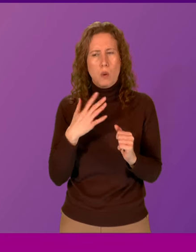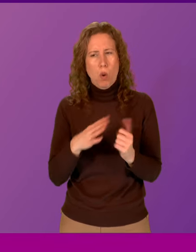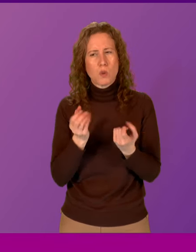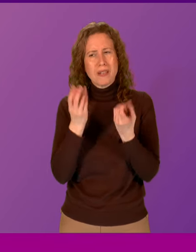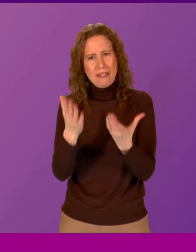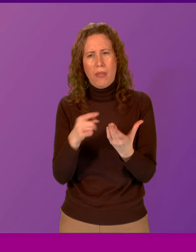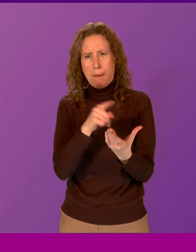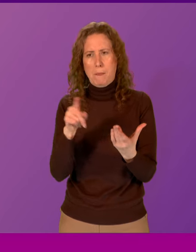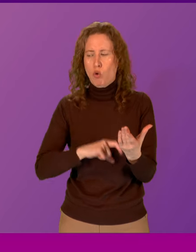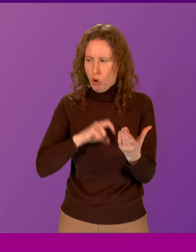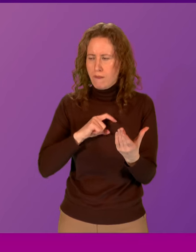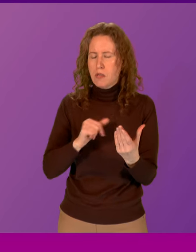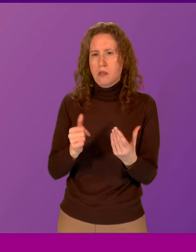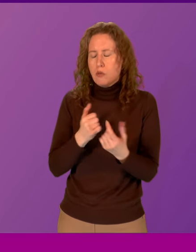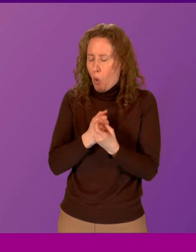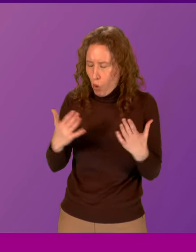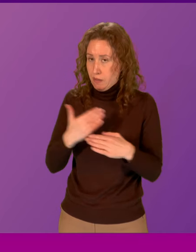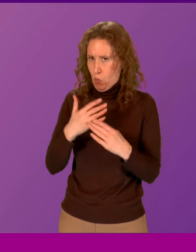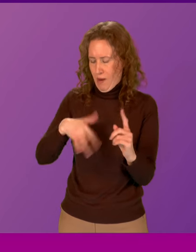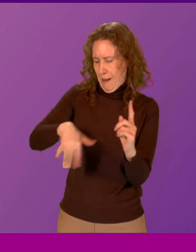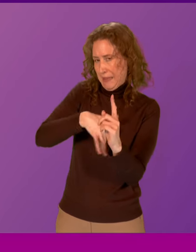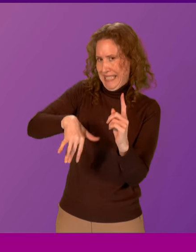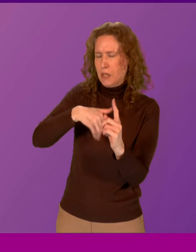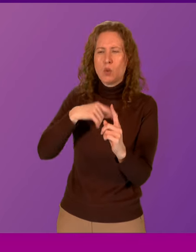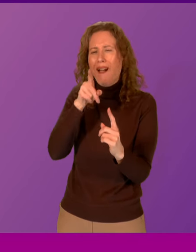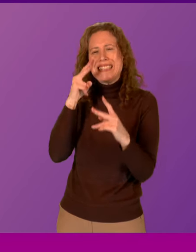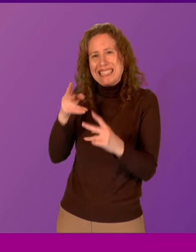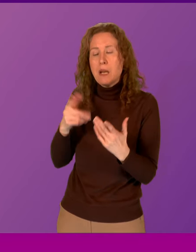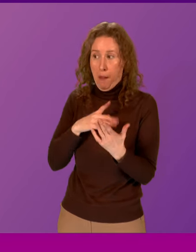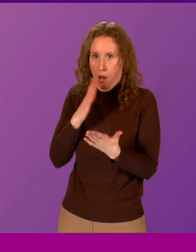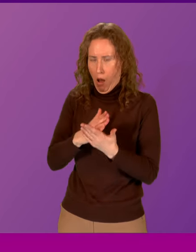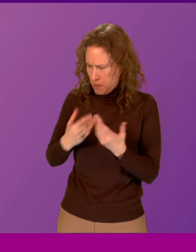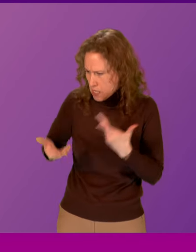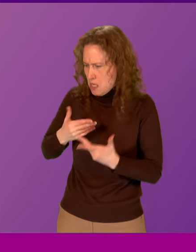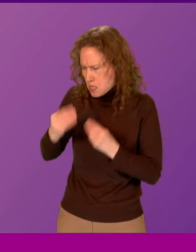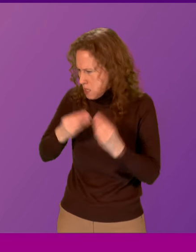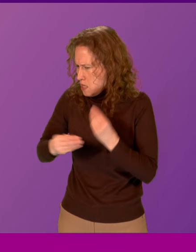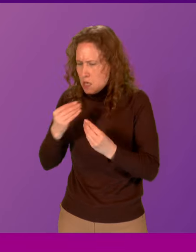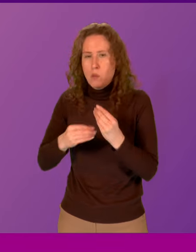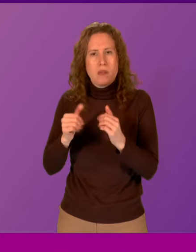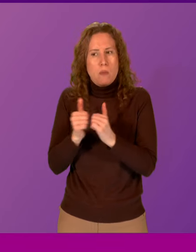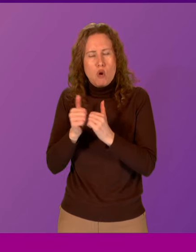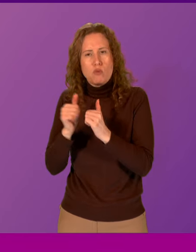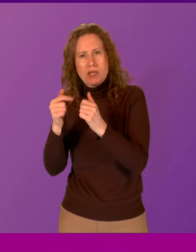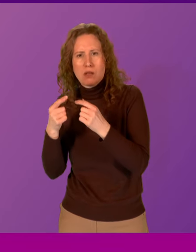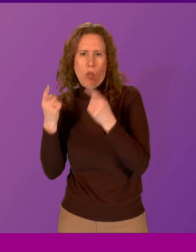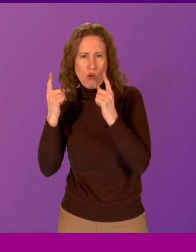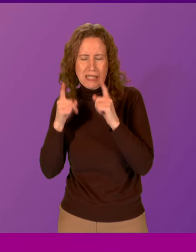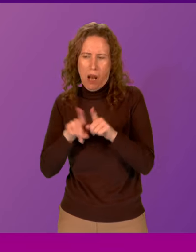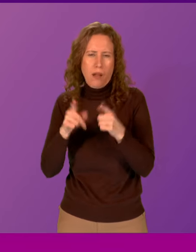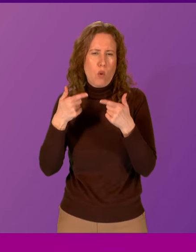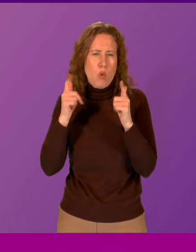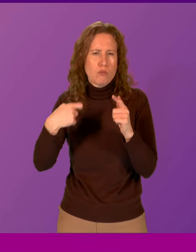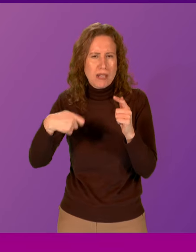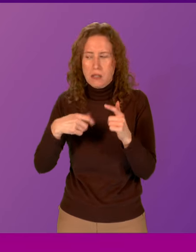absolute confidence that there is a lot of work happening somewhat behind the scenes at the moment with the appropriate authorities, including the Lord President, to